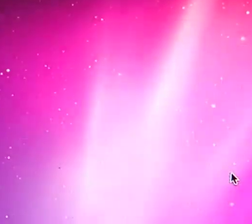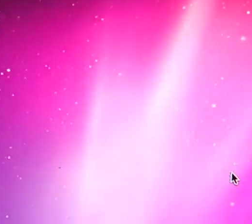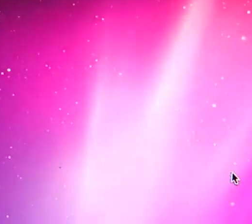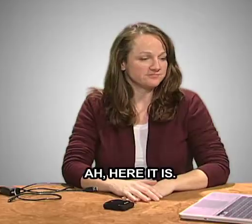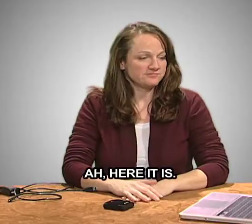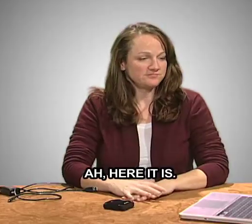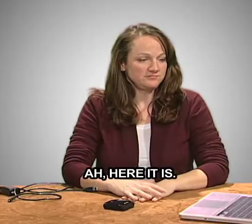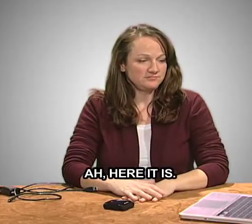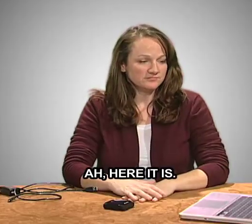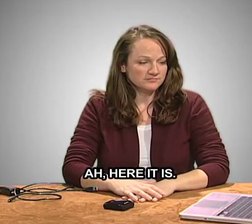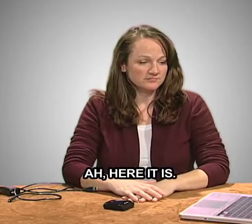Ah, here it is.